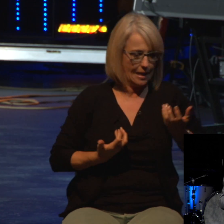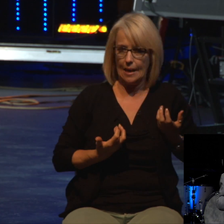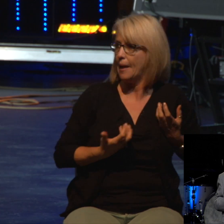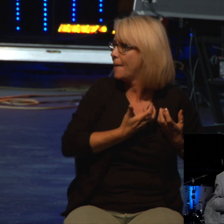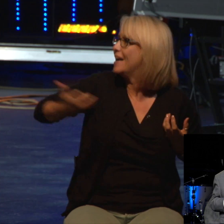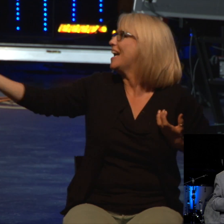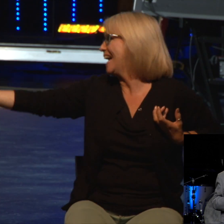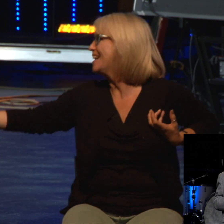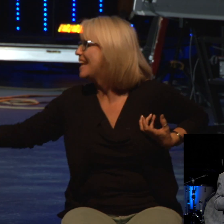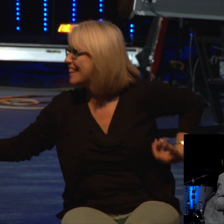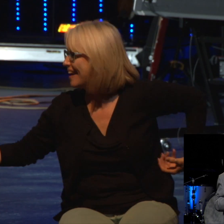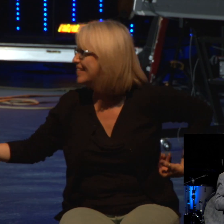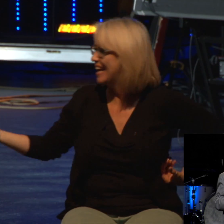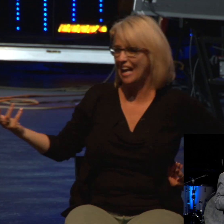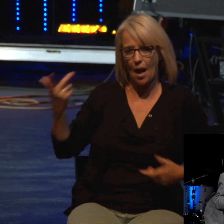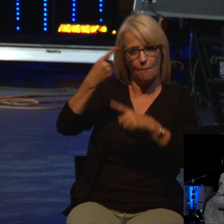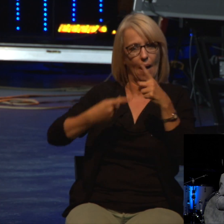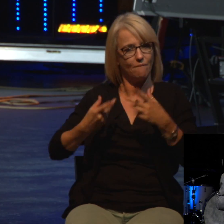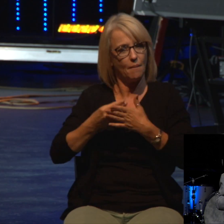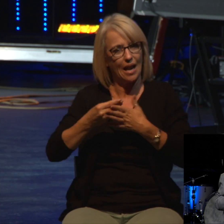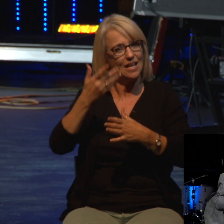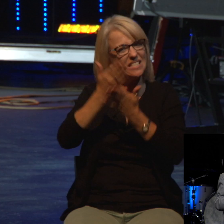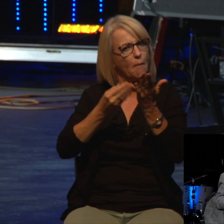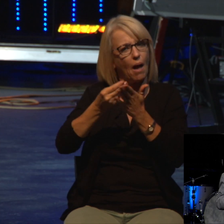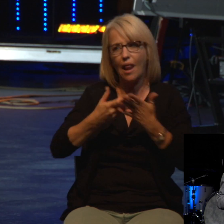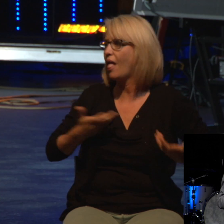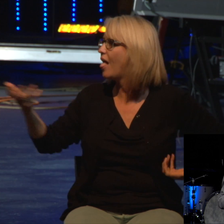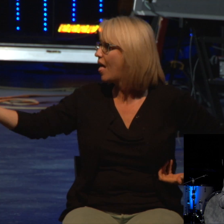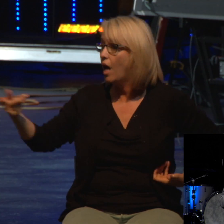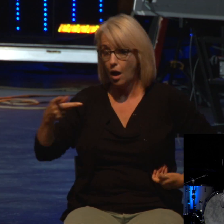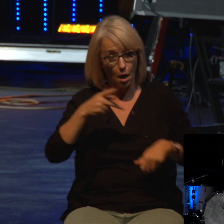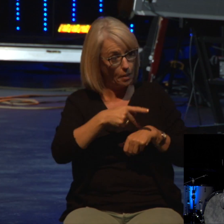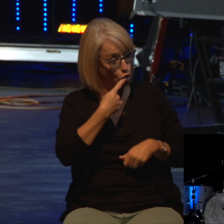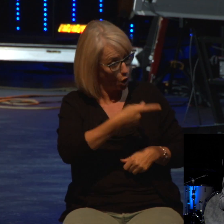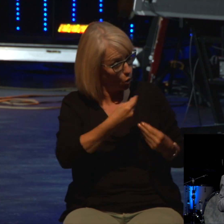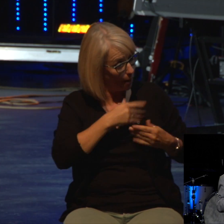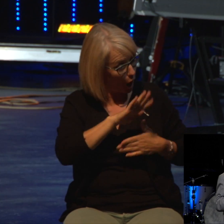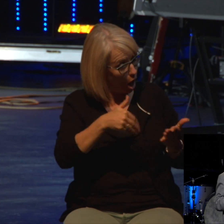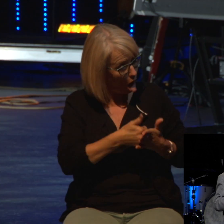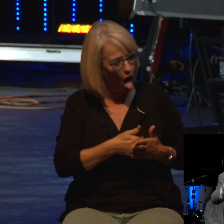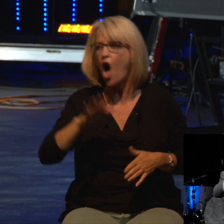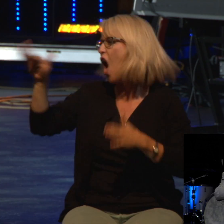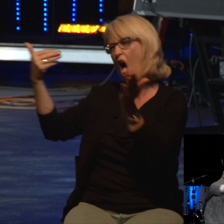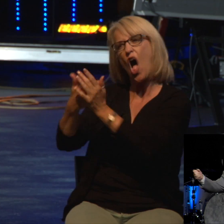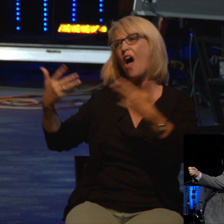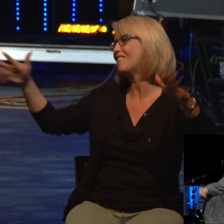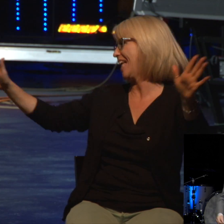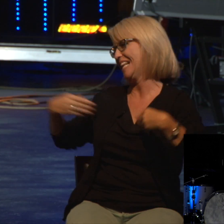church. Ananias went in first and Peter said you gave it all and Ananias said every bit of it to God's work.